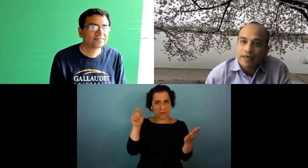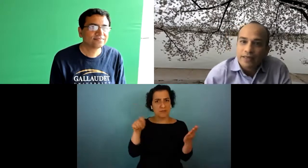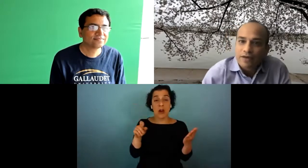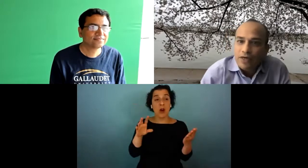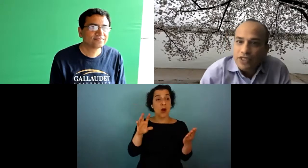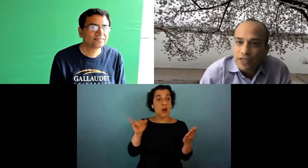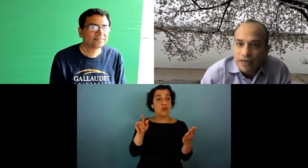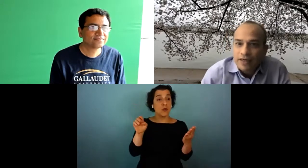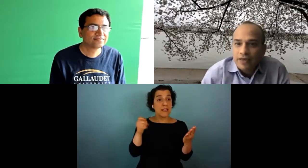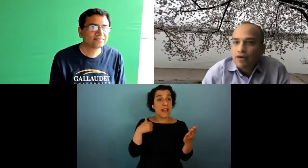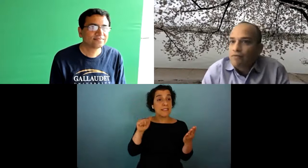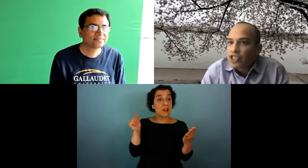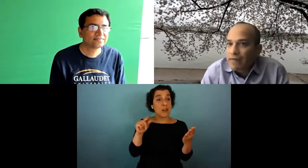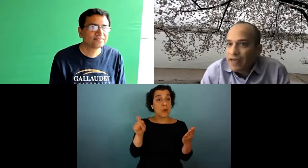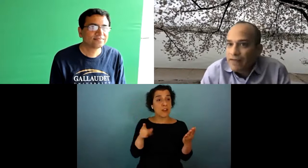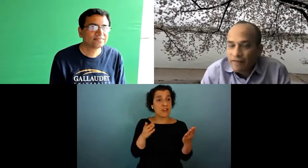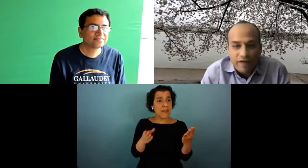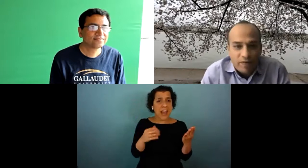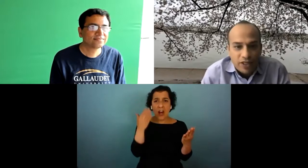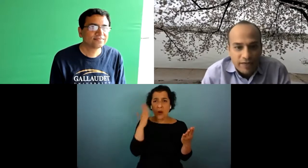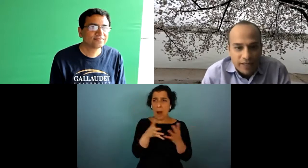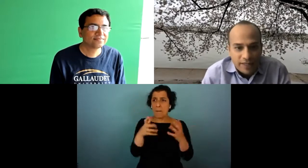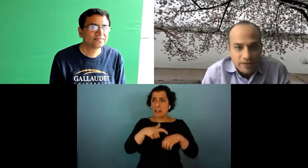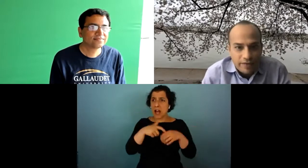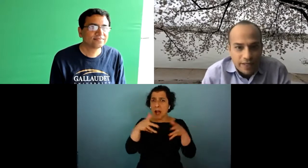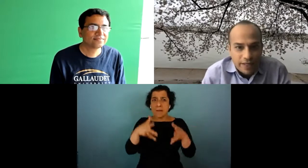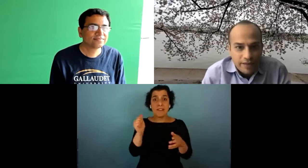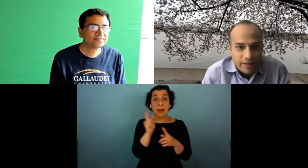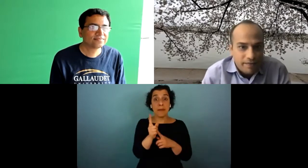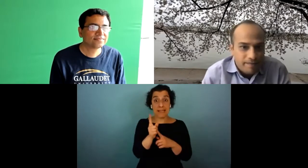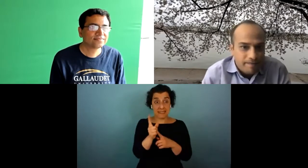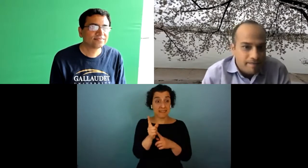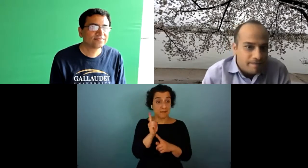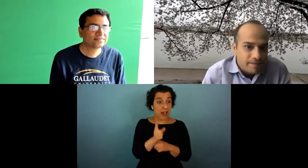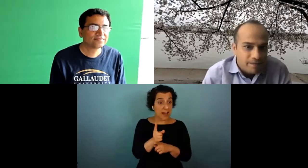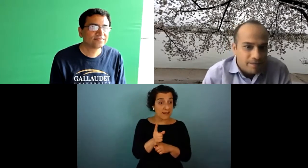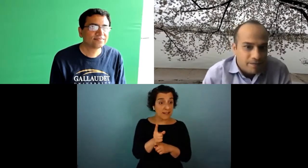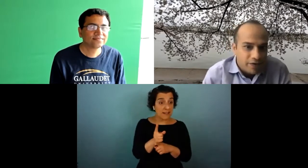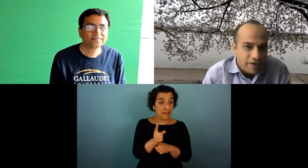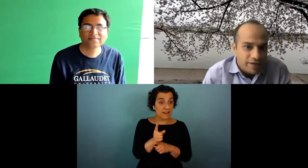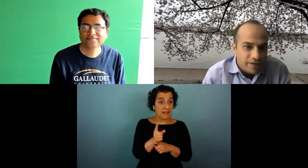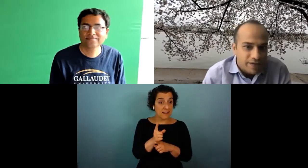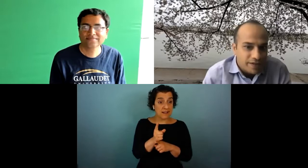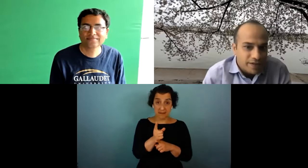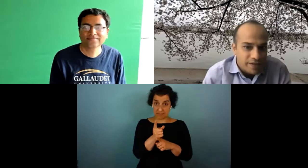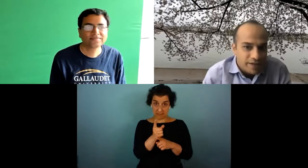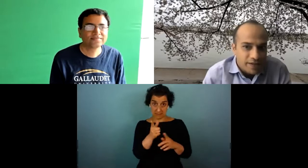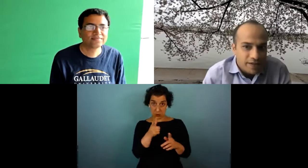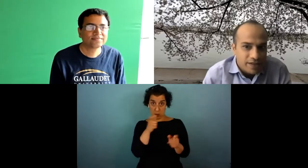has another question there i don't know how much time we have left we have about 10 minutes here right um moderators